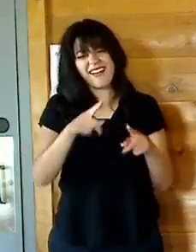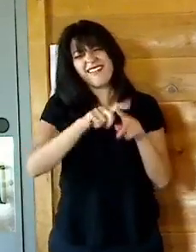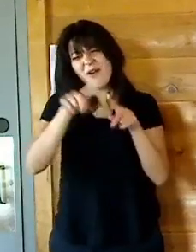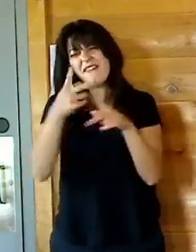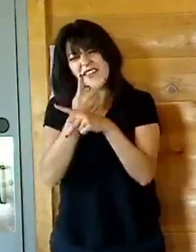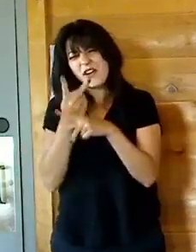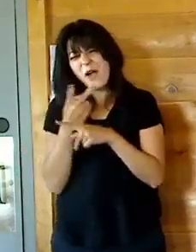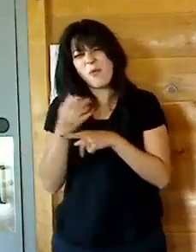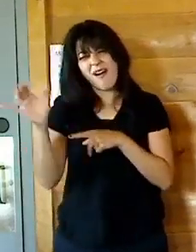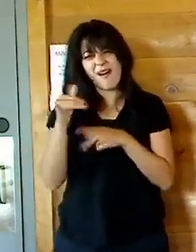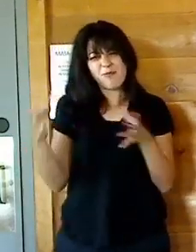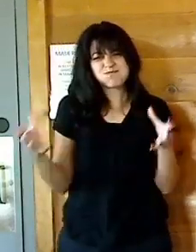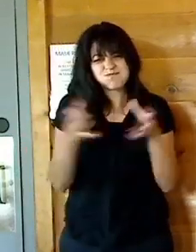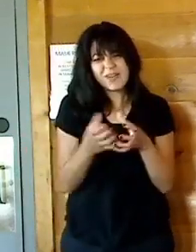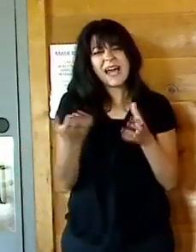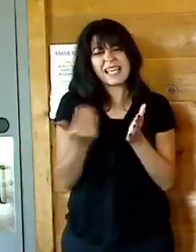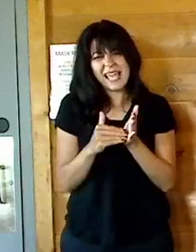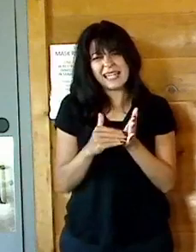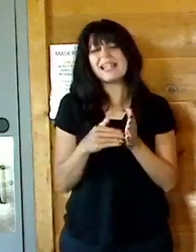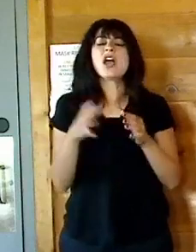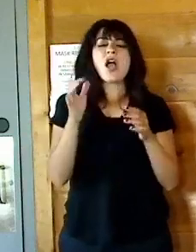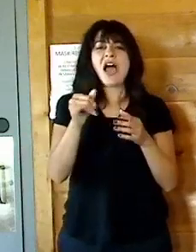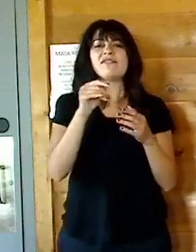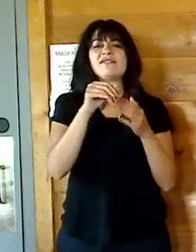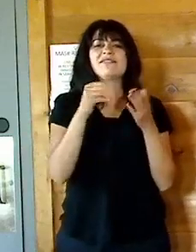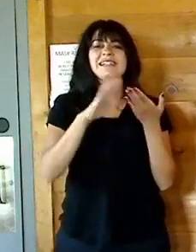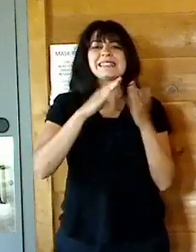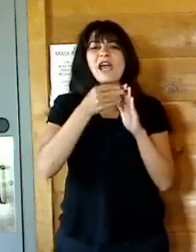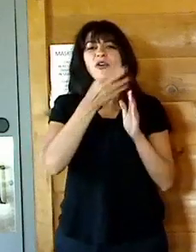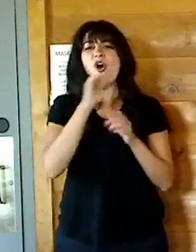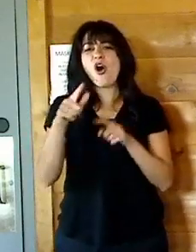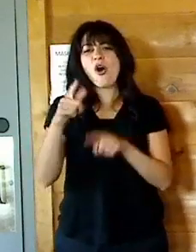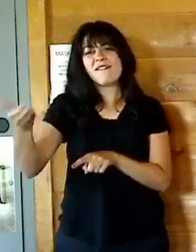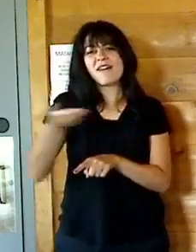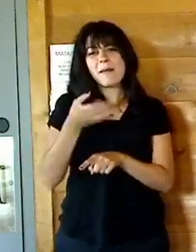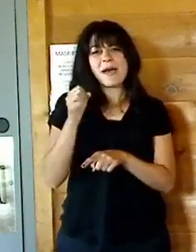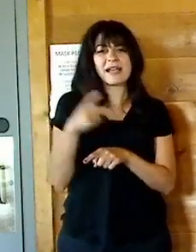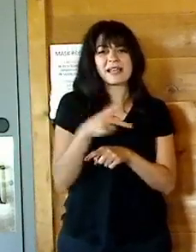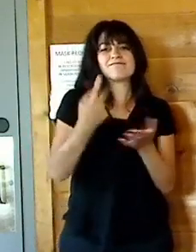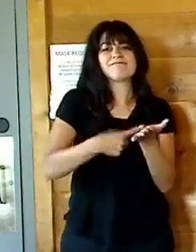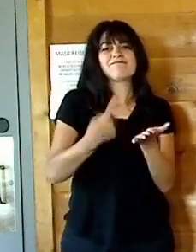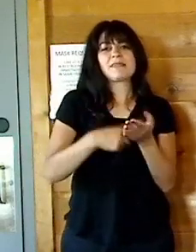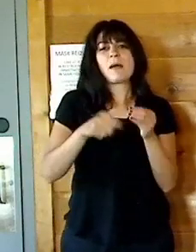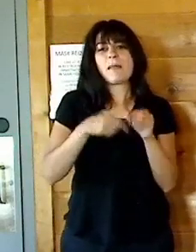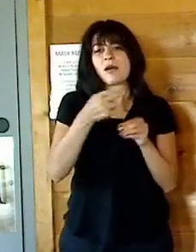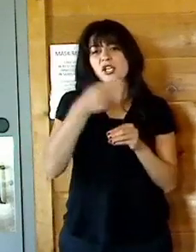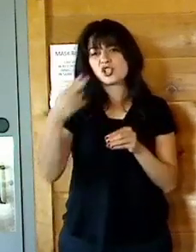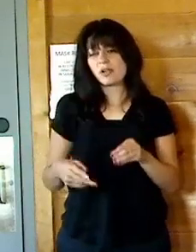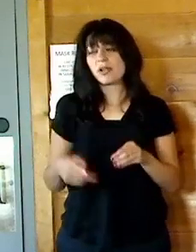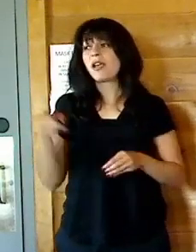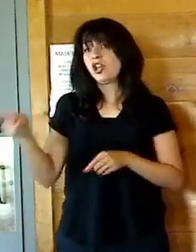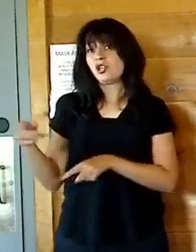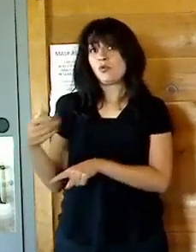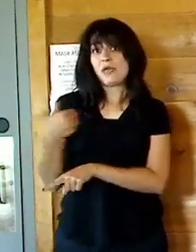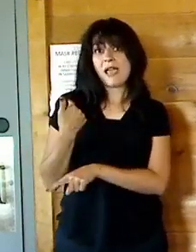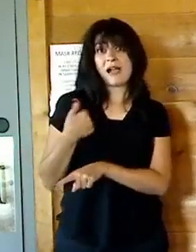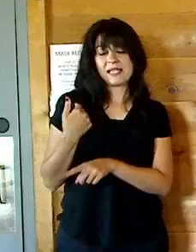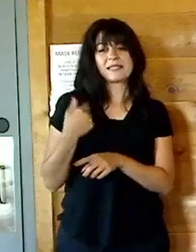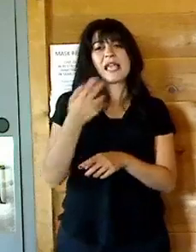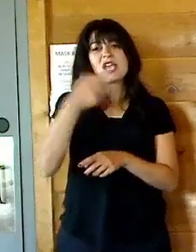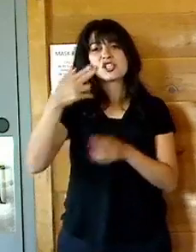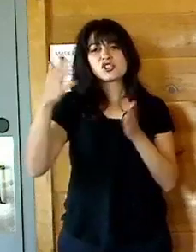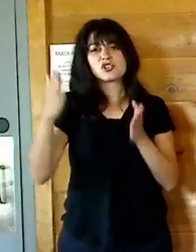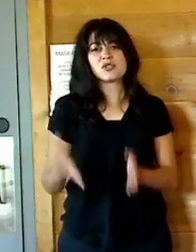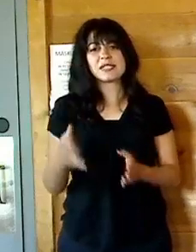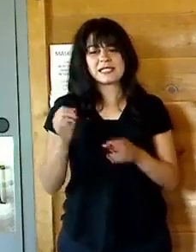that out. Yes. We'll do one of these town hall. We'll talk a bit about history. We'll get you back. Joe, you distinguished yourself as the youngest historian in the